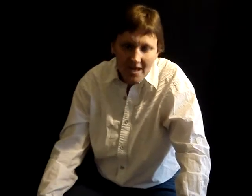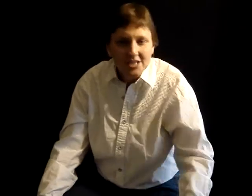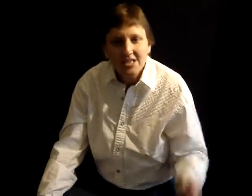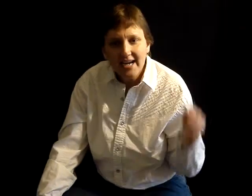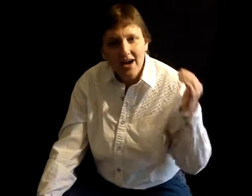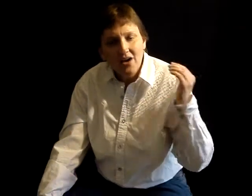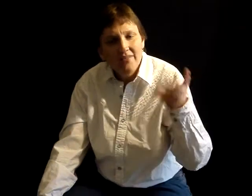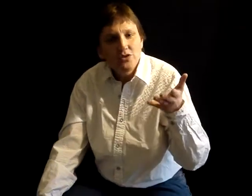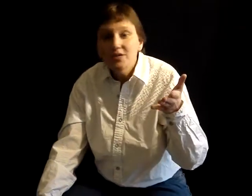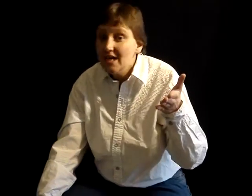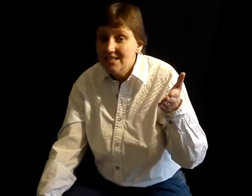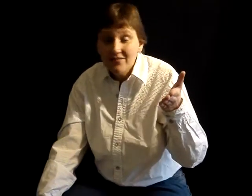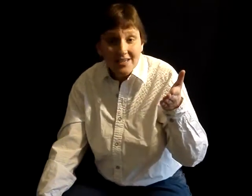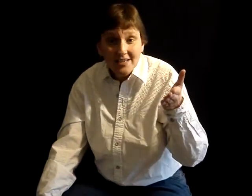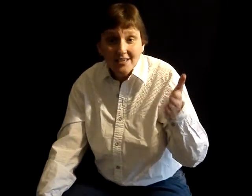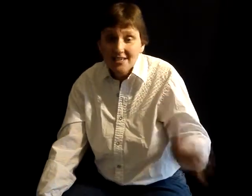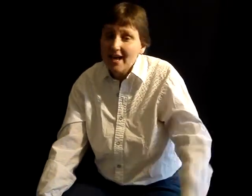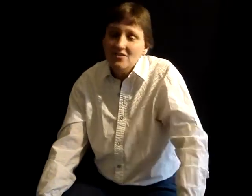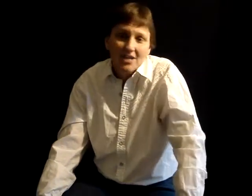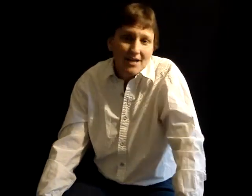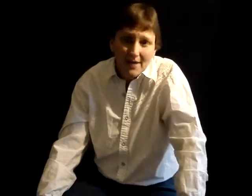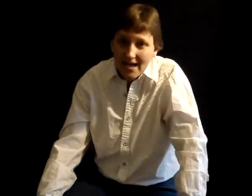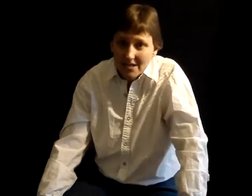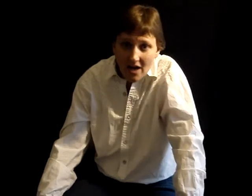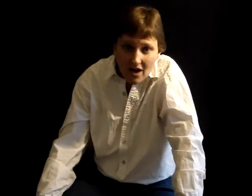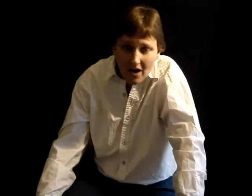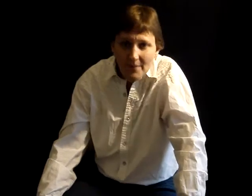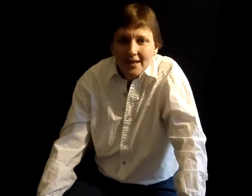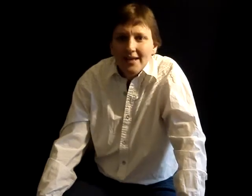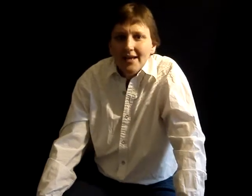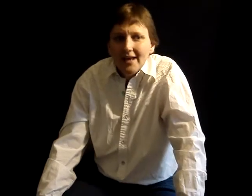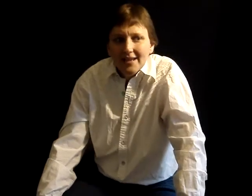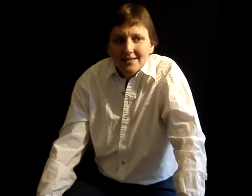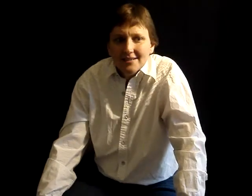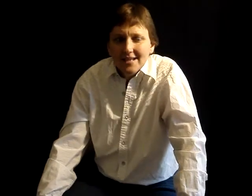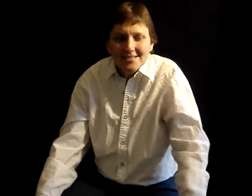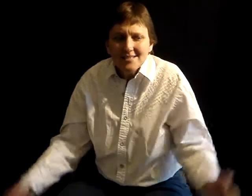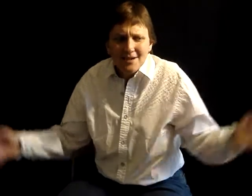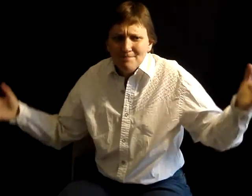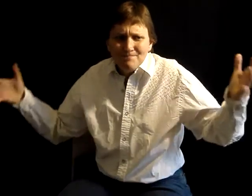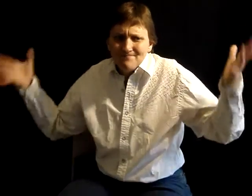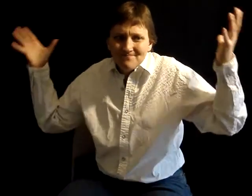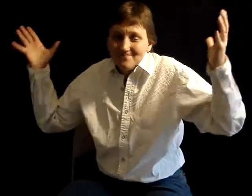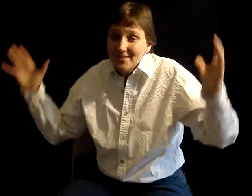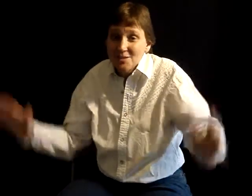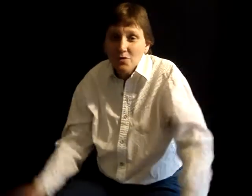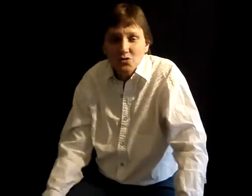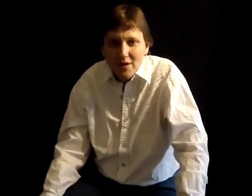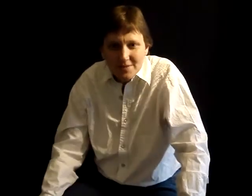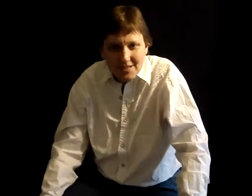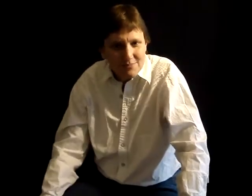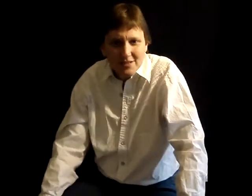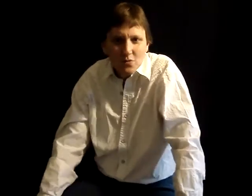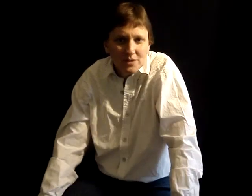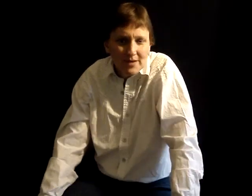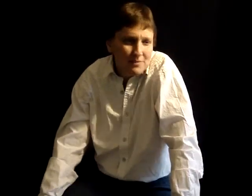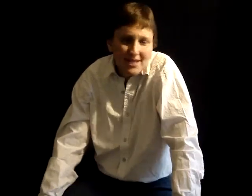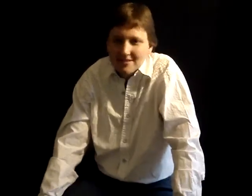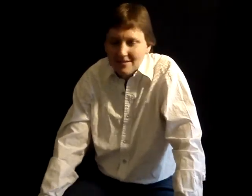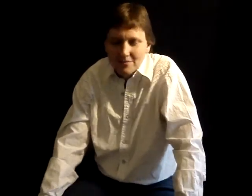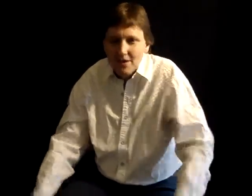Check out iviewit.tv. Check out deniedpatent.com. And let's expose corruption. Let's make the world a better place. Let's